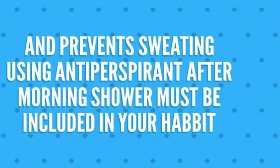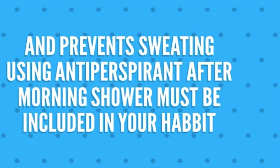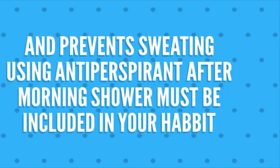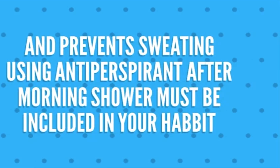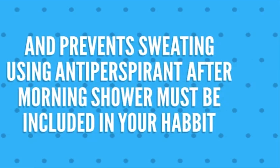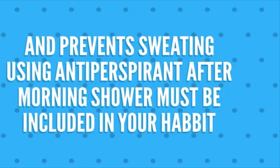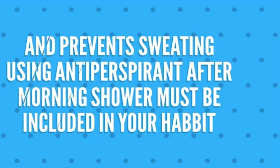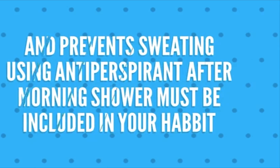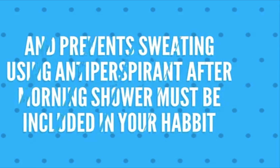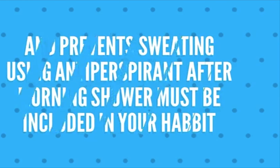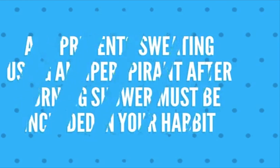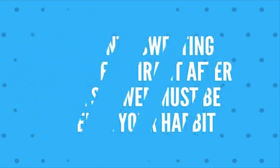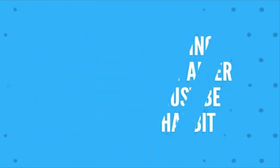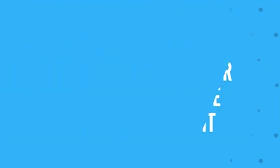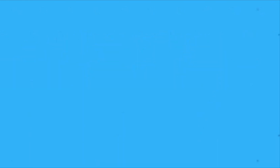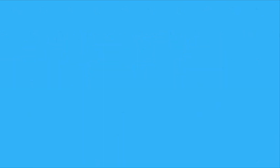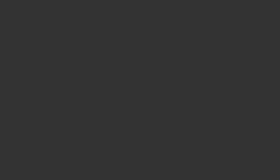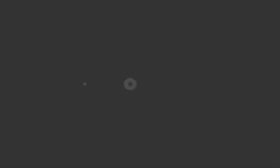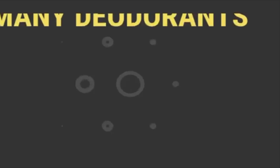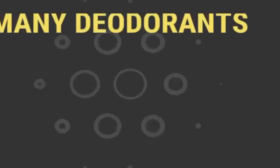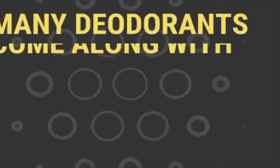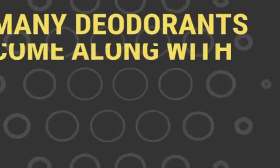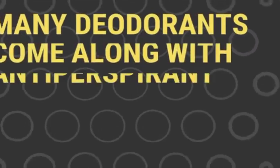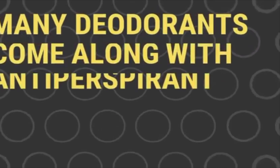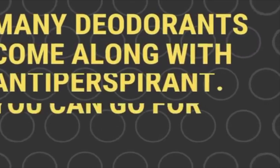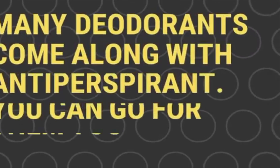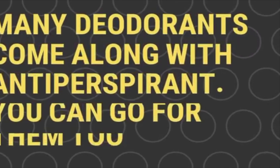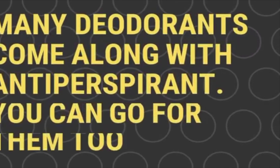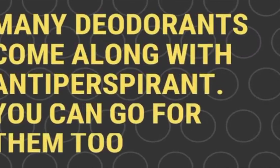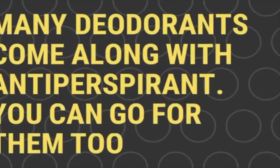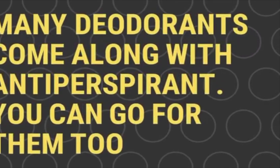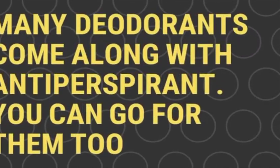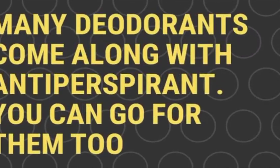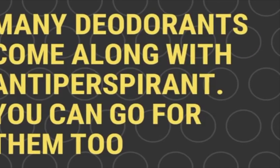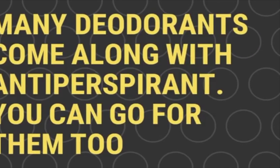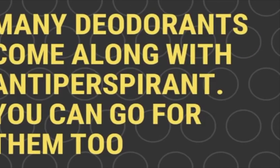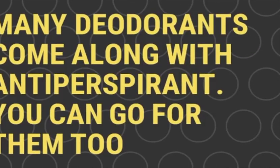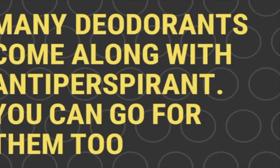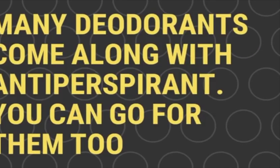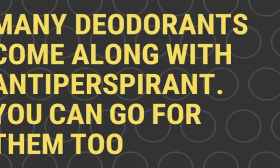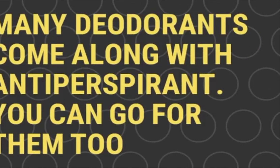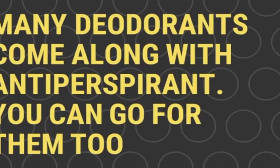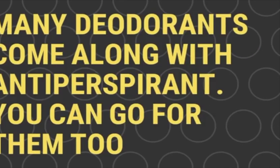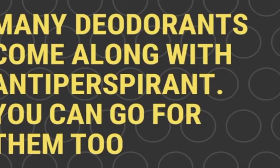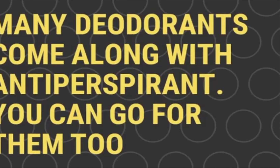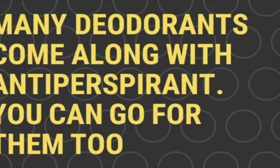included in your daily habit. Many deodorants come along with antiperspirant. You can go for them too.